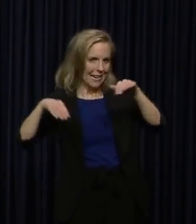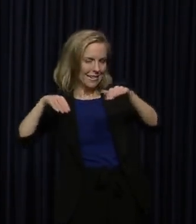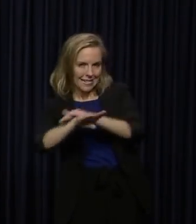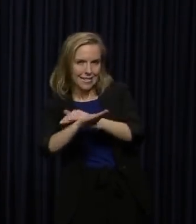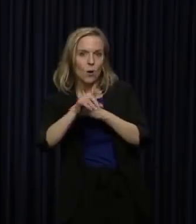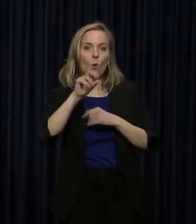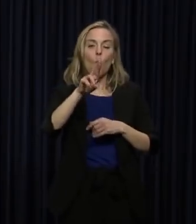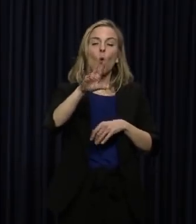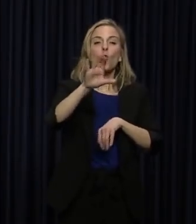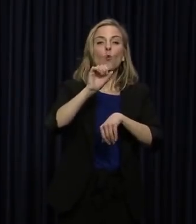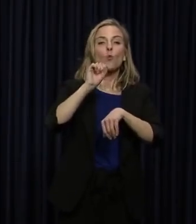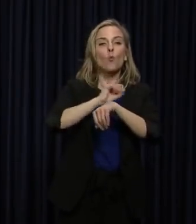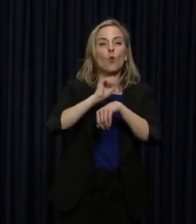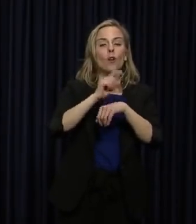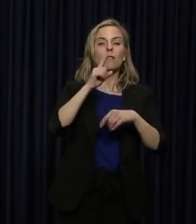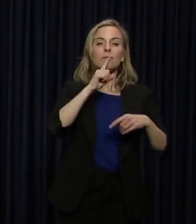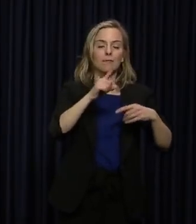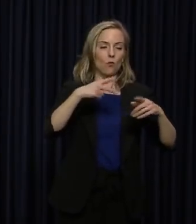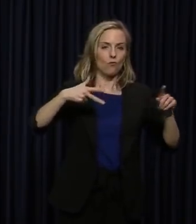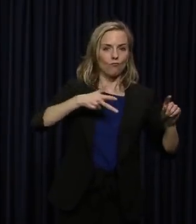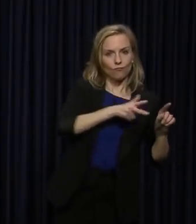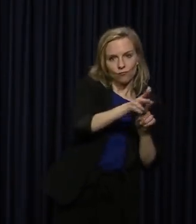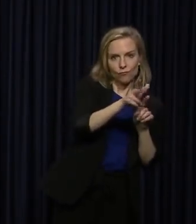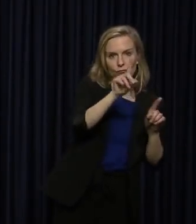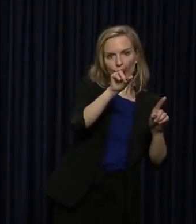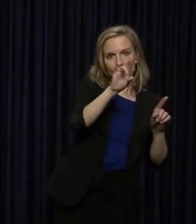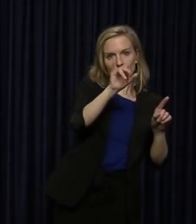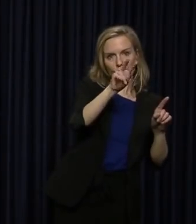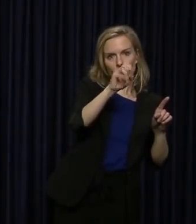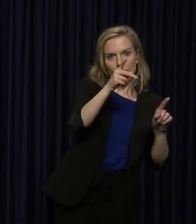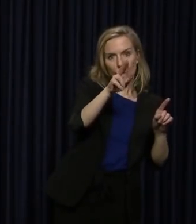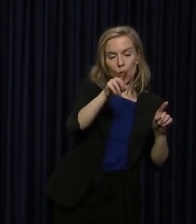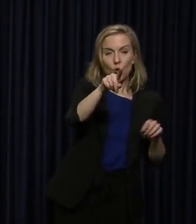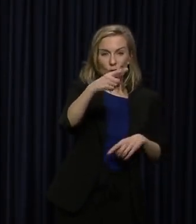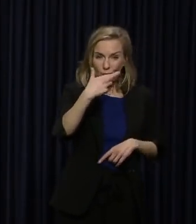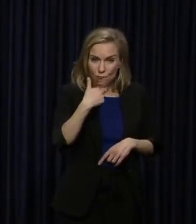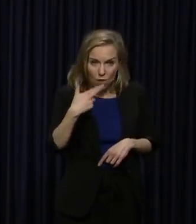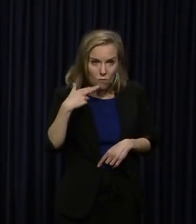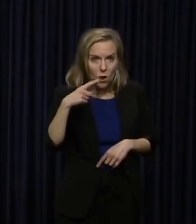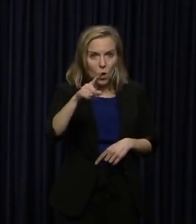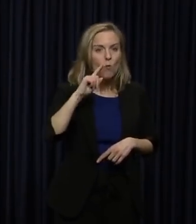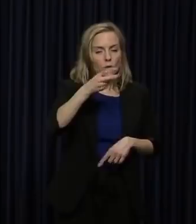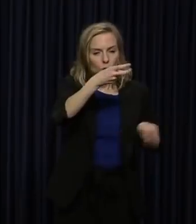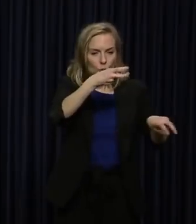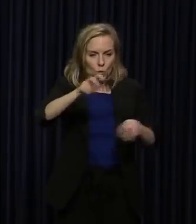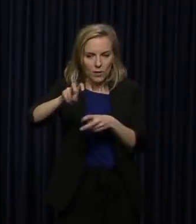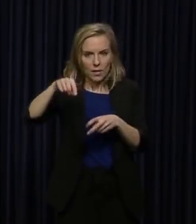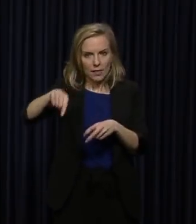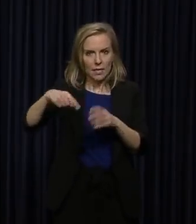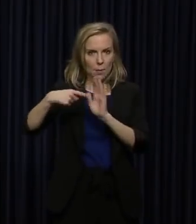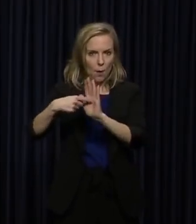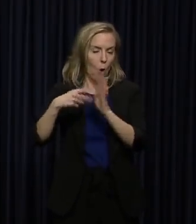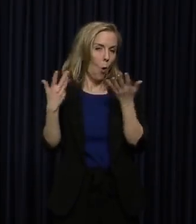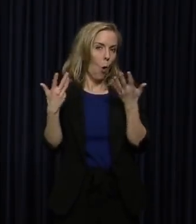But we'll put out guidance on that. Again, if you are a restaurant that is going to switch to this model or is already in this model,